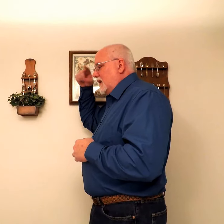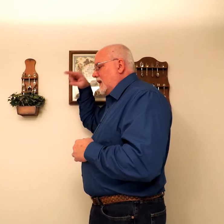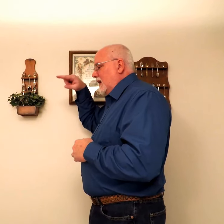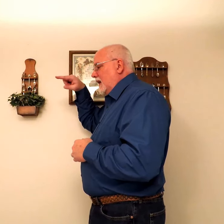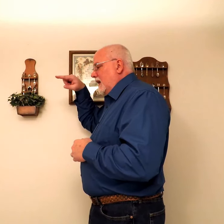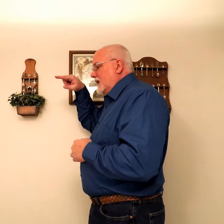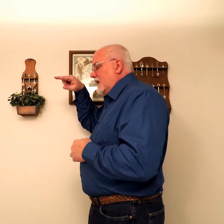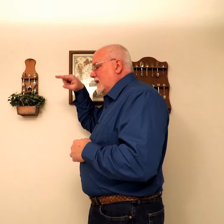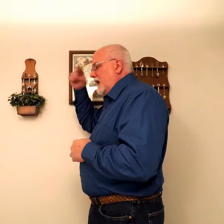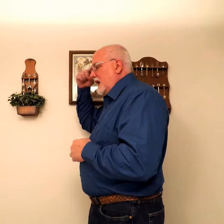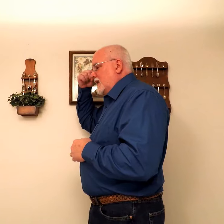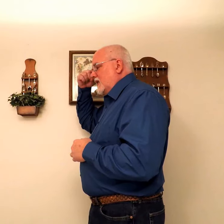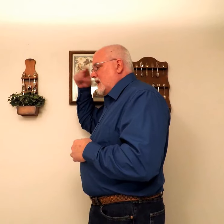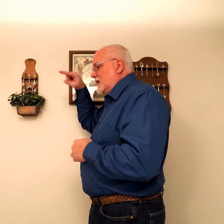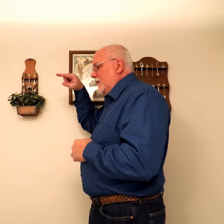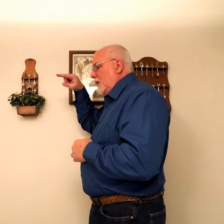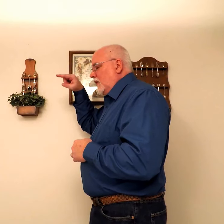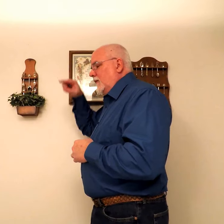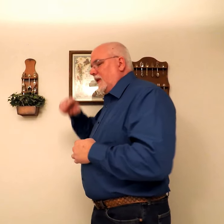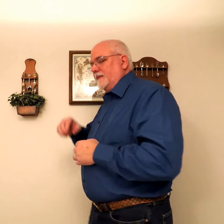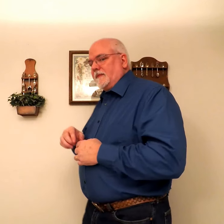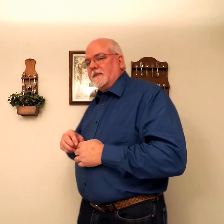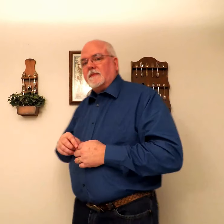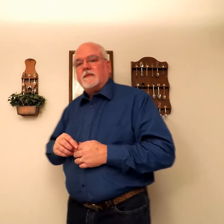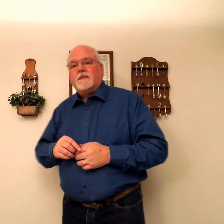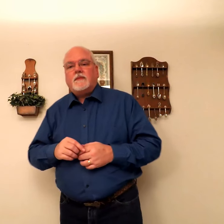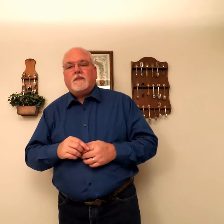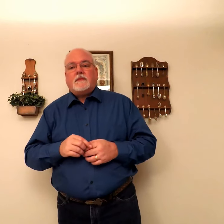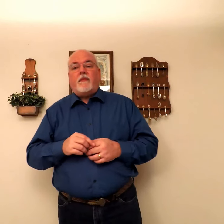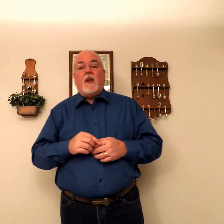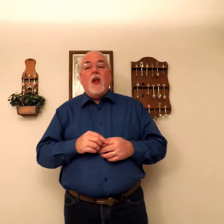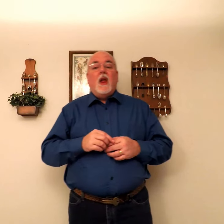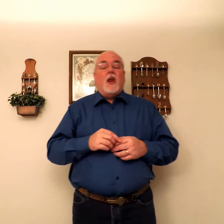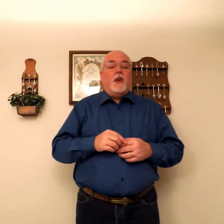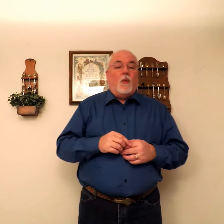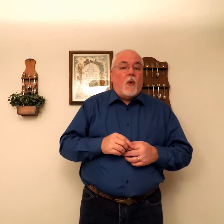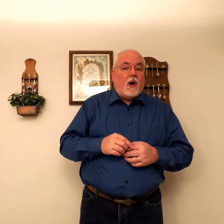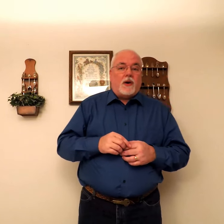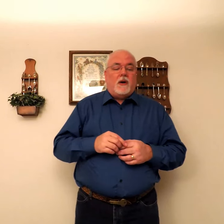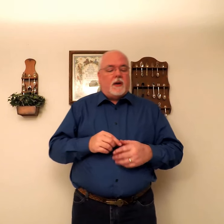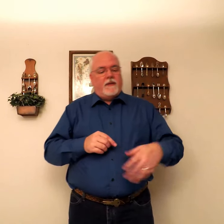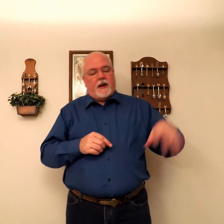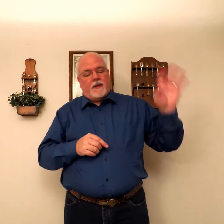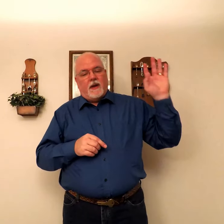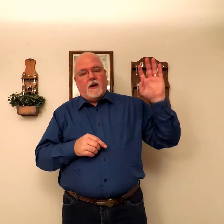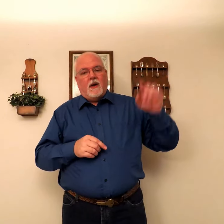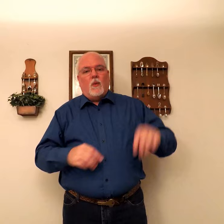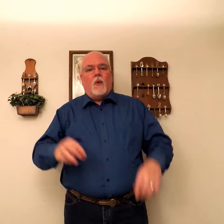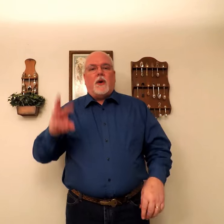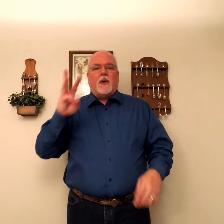a simple movement. The water, leave out the water.